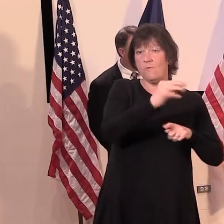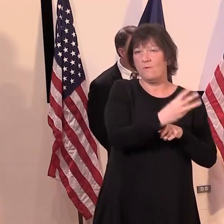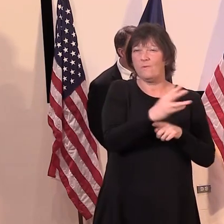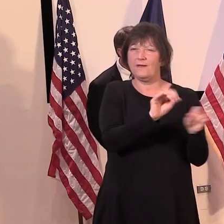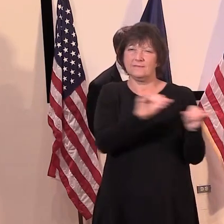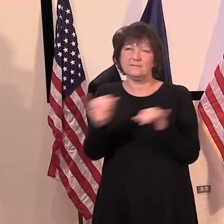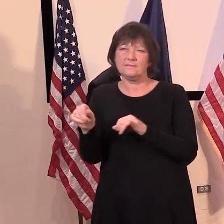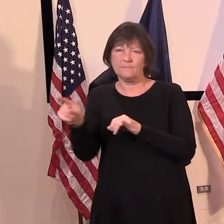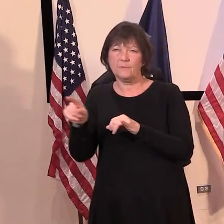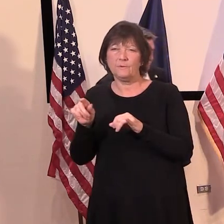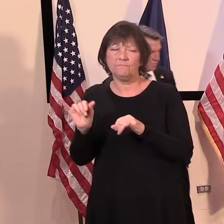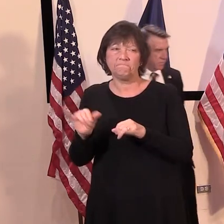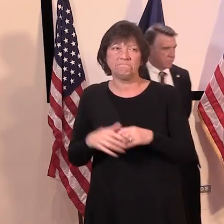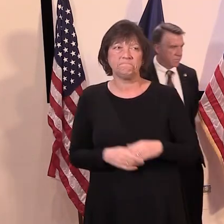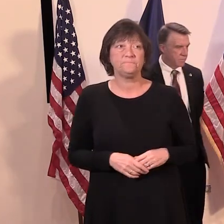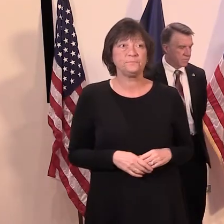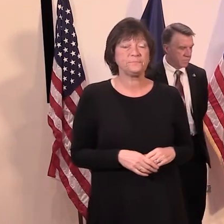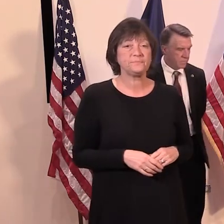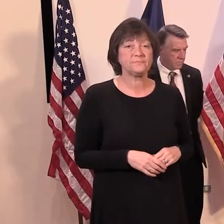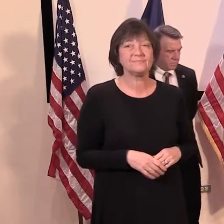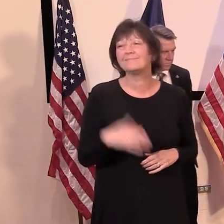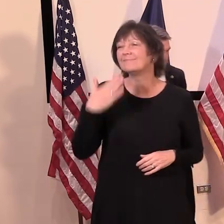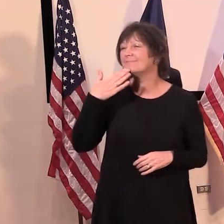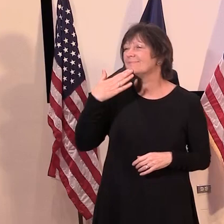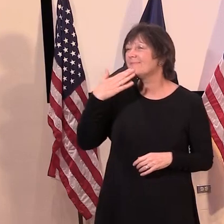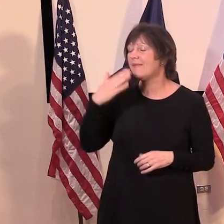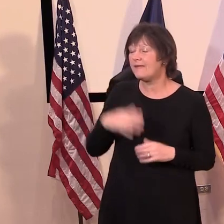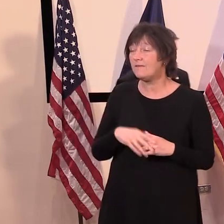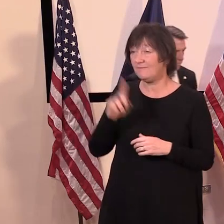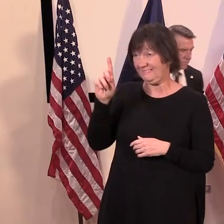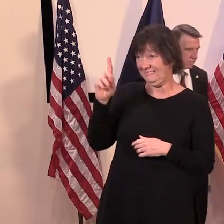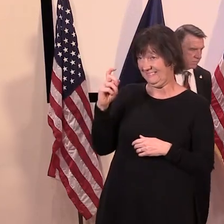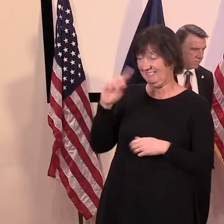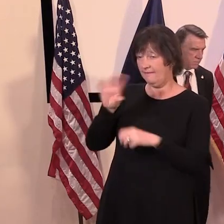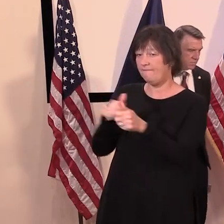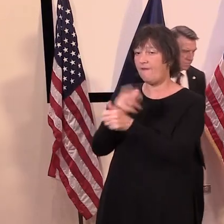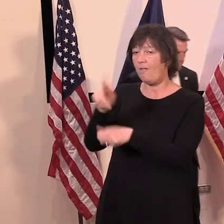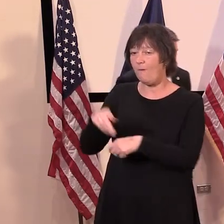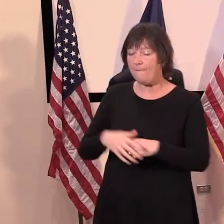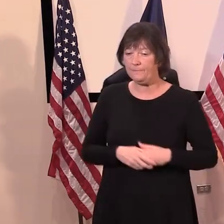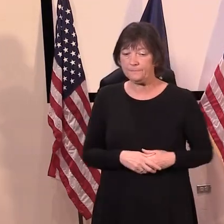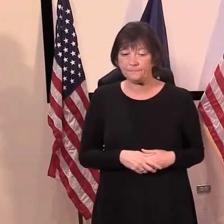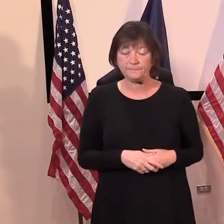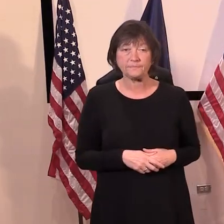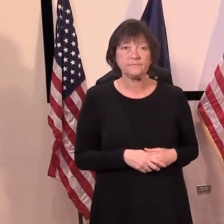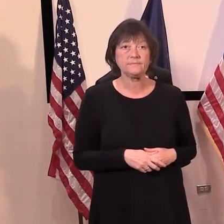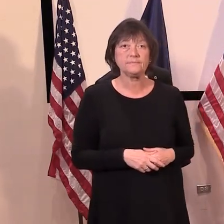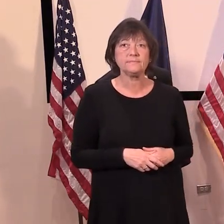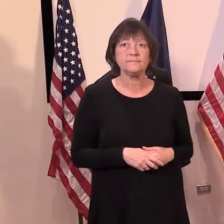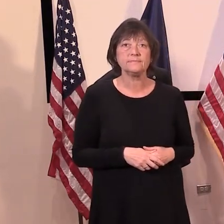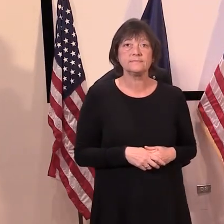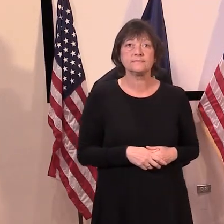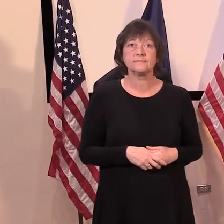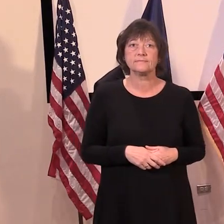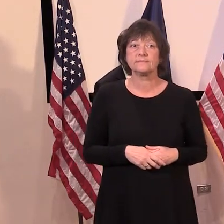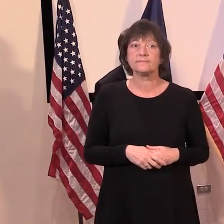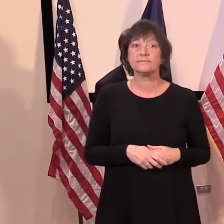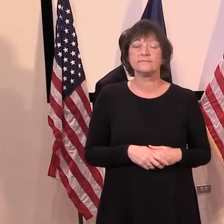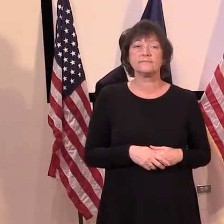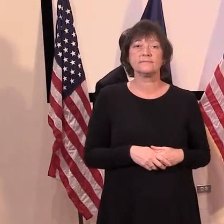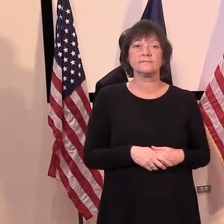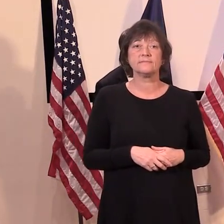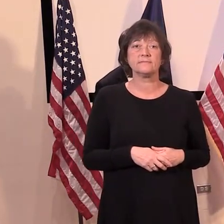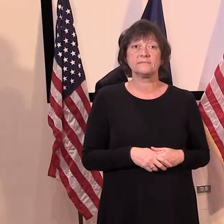Vermont. Okay. And thank you, sir. Just one follow up. Um, as there haven't been any, uh, additional,